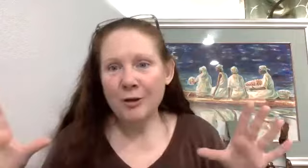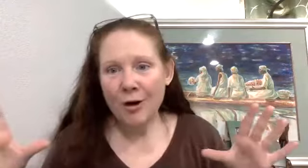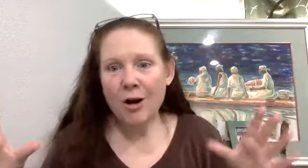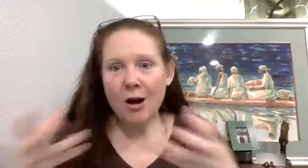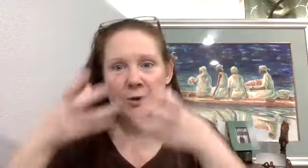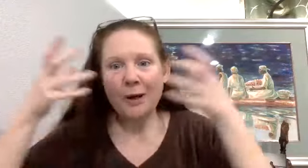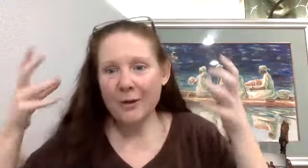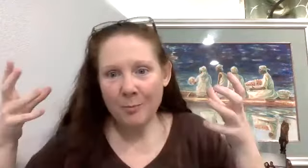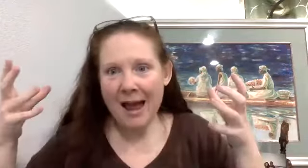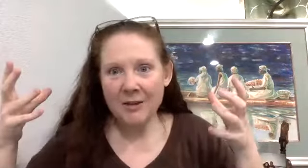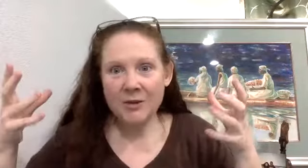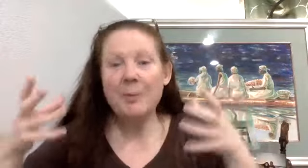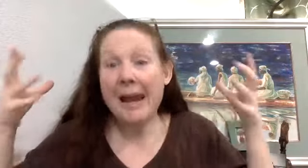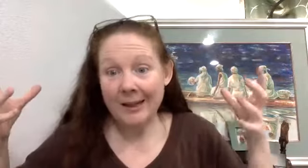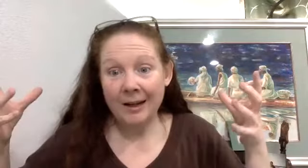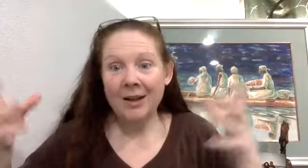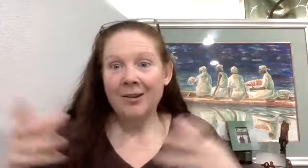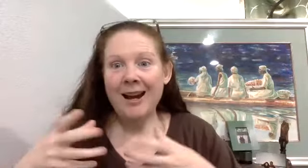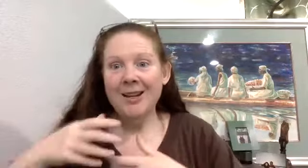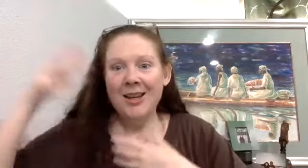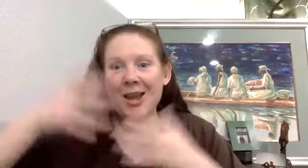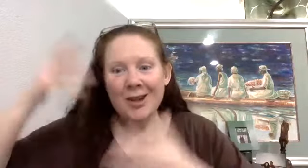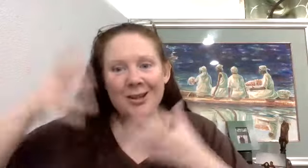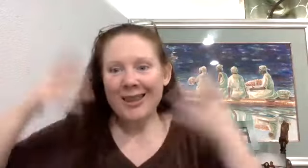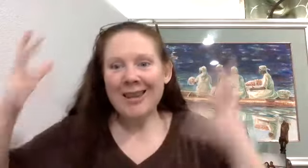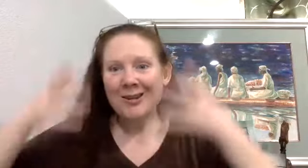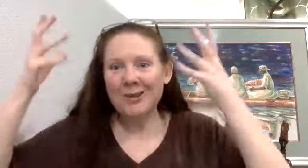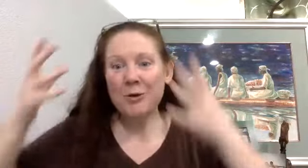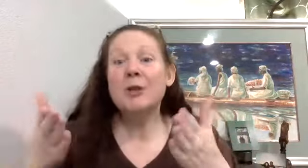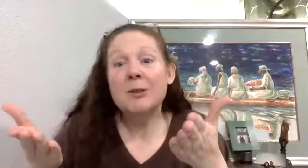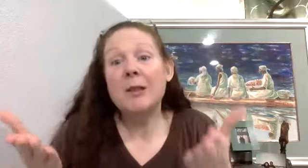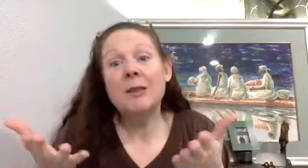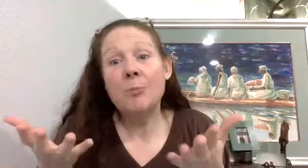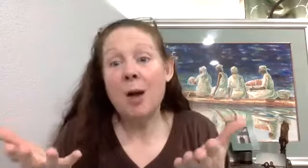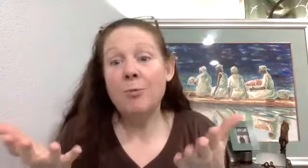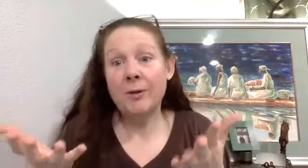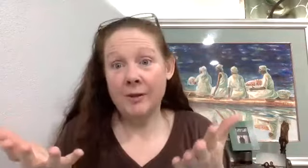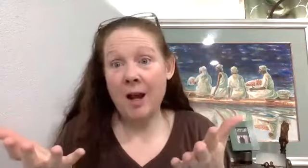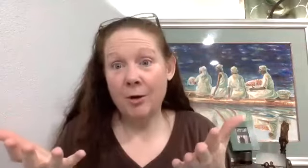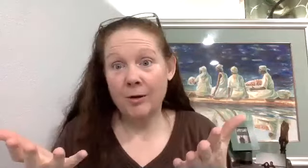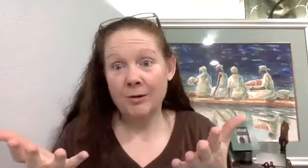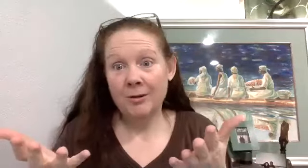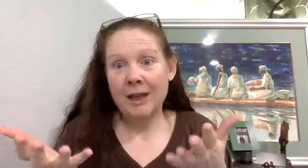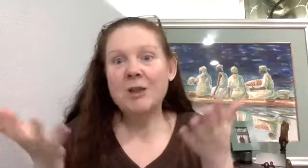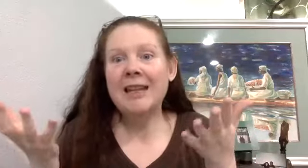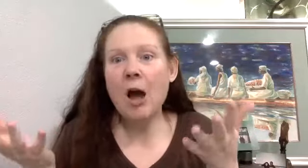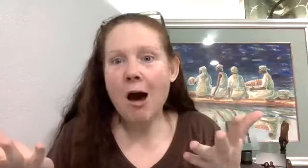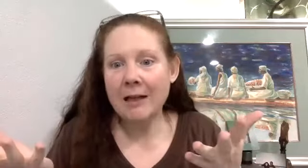their own cars, wearing their masks, panting, right. Cause this is the problem with the summer. It's going to get hot.